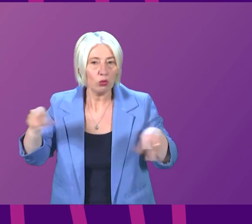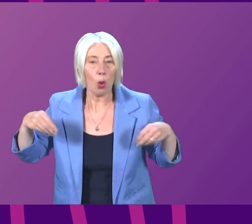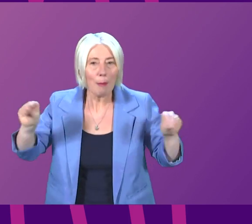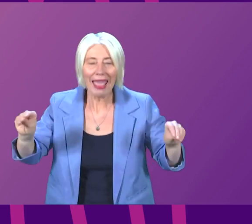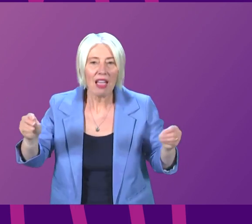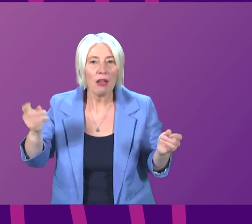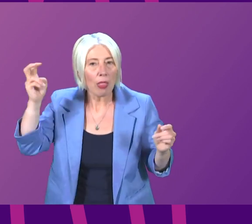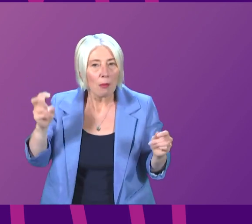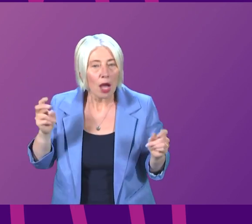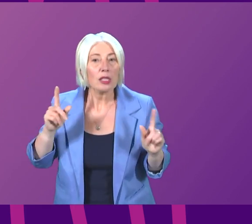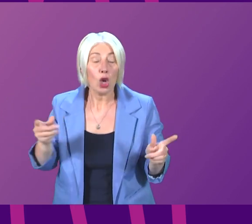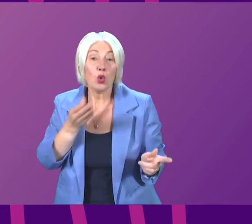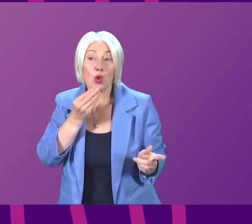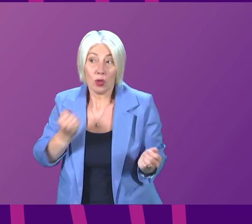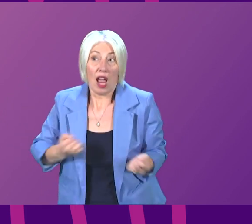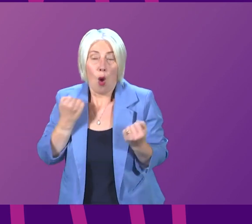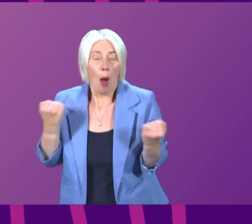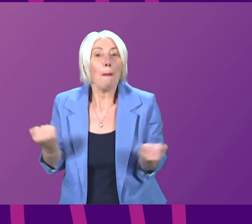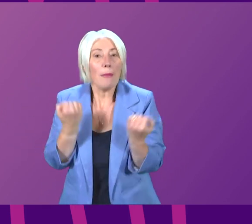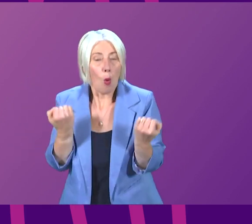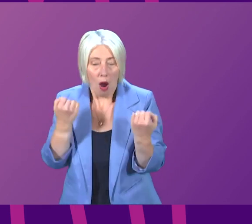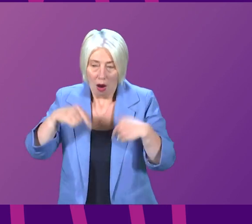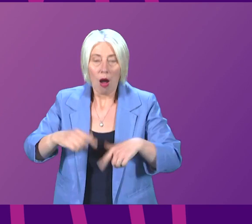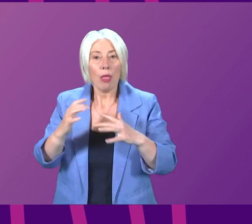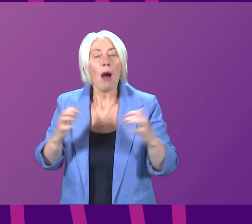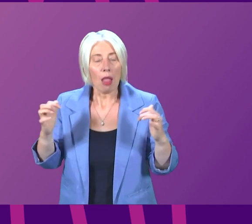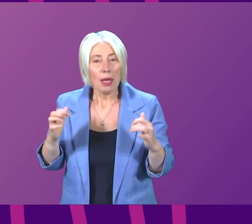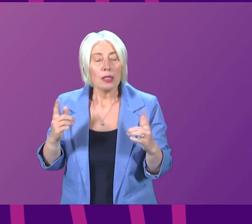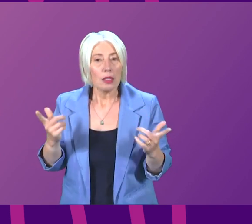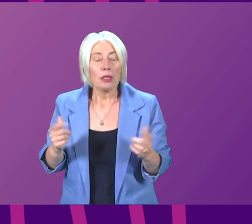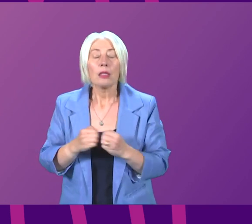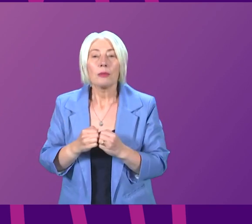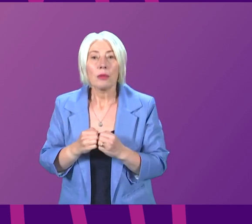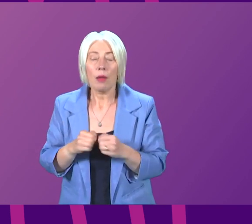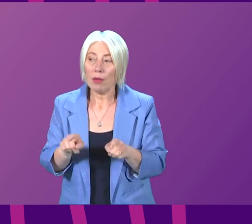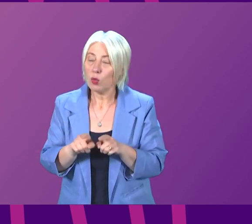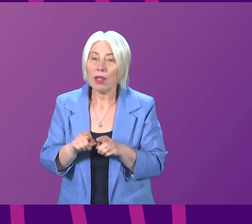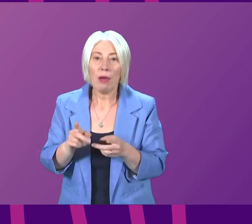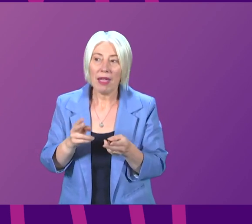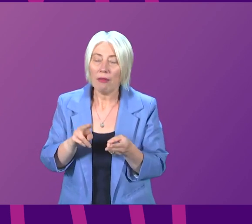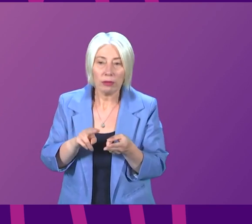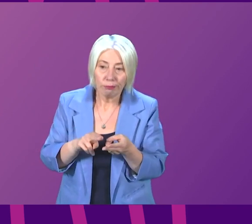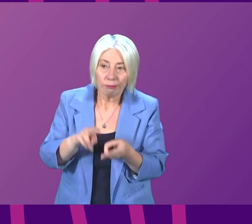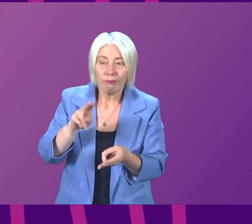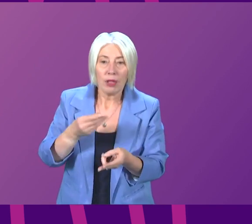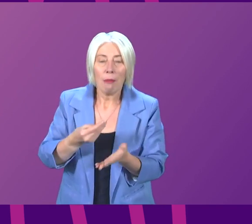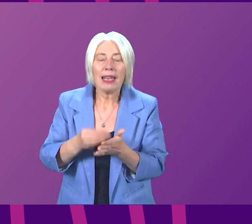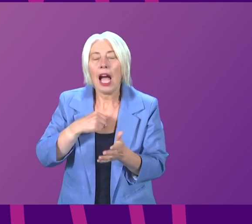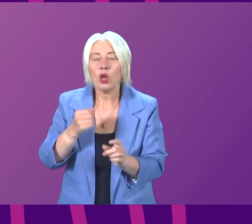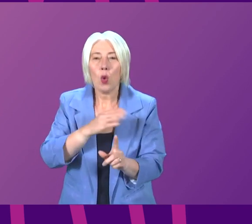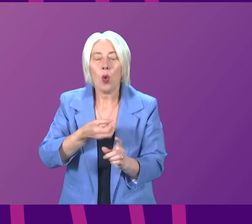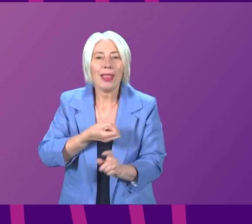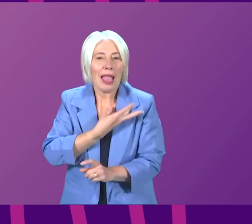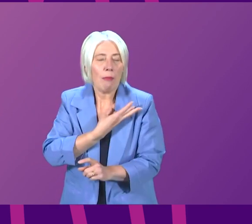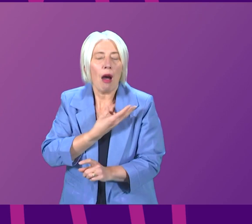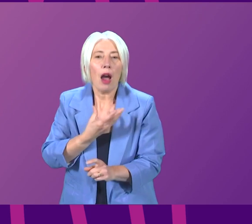of how we're using the powers of this Parliament. In terms of increasing money, I know Labour called for that to